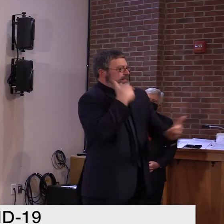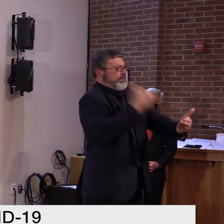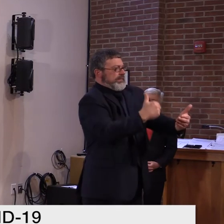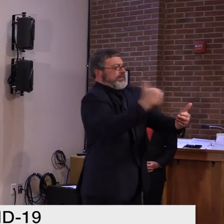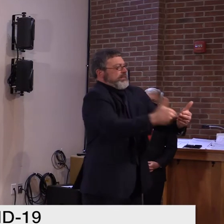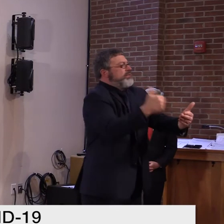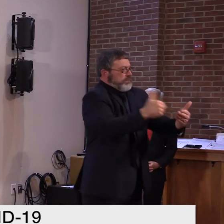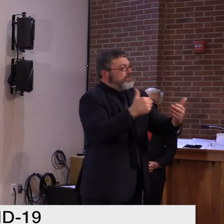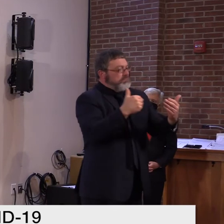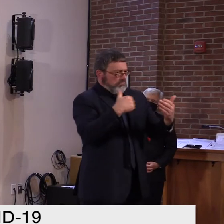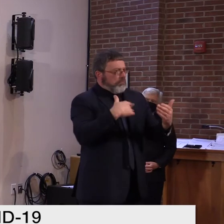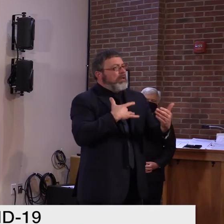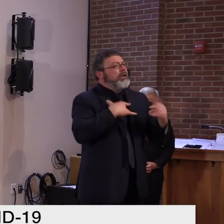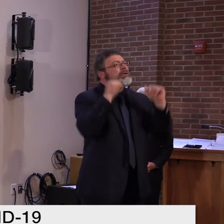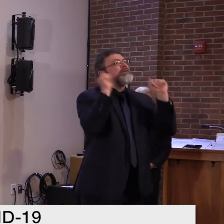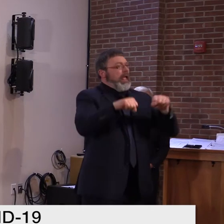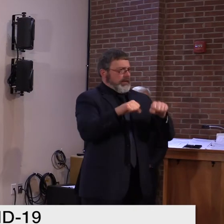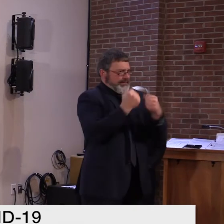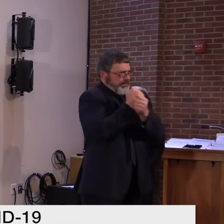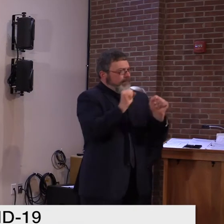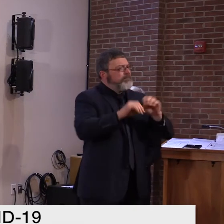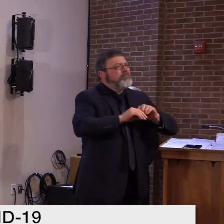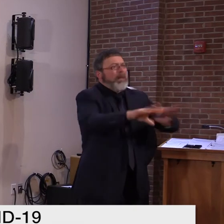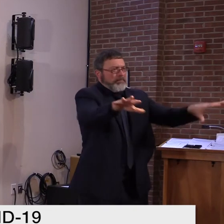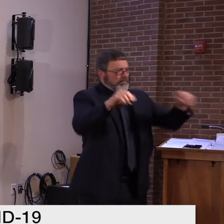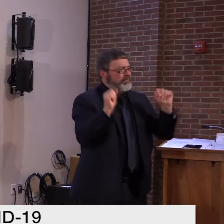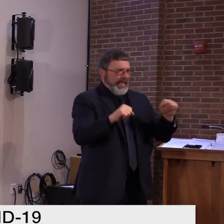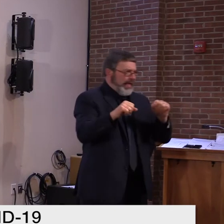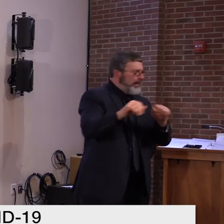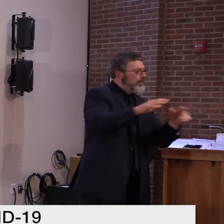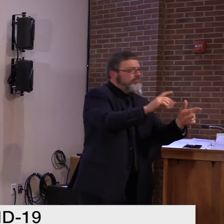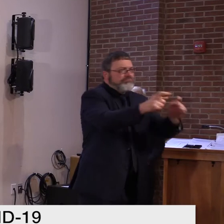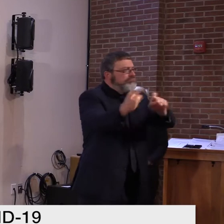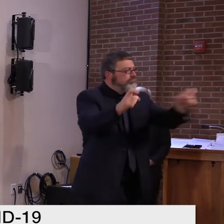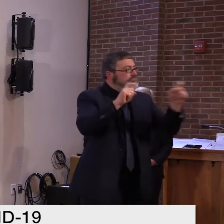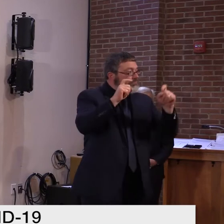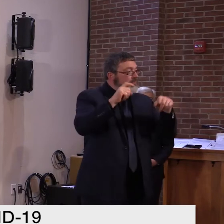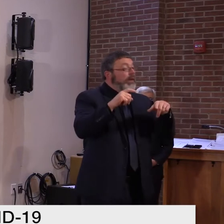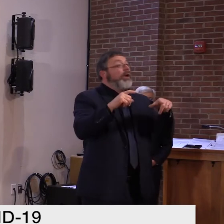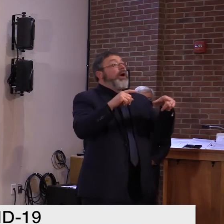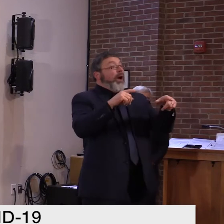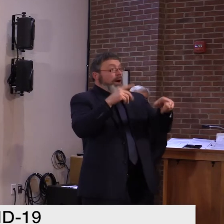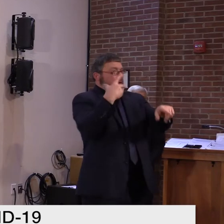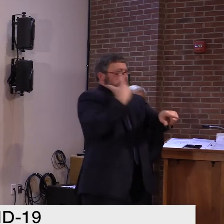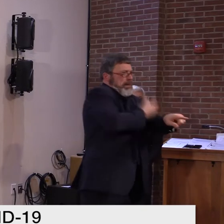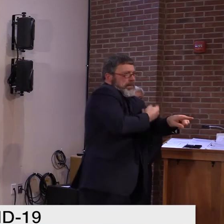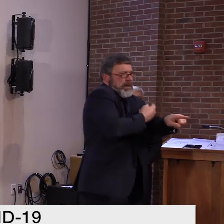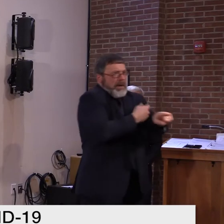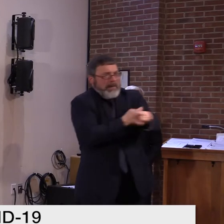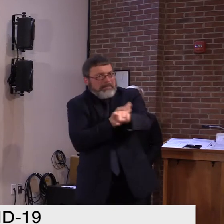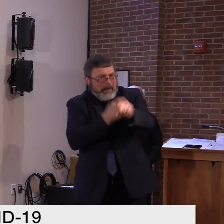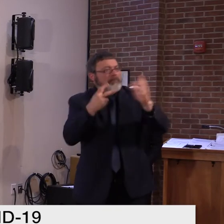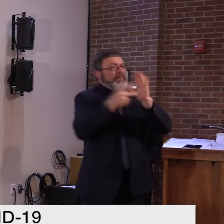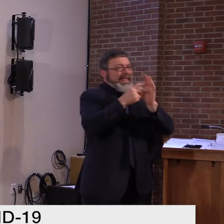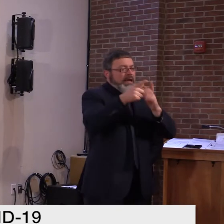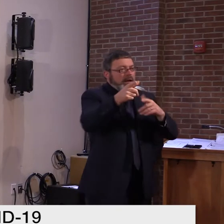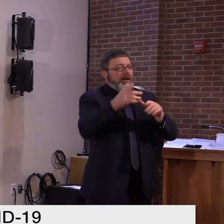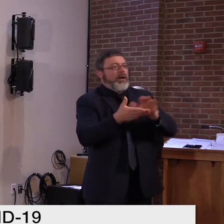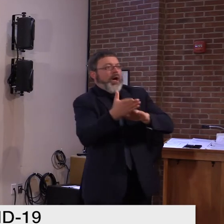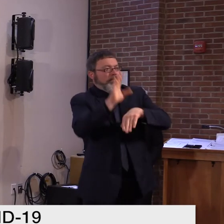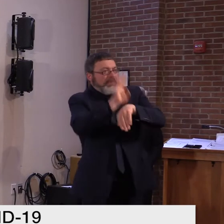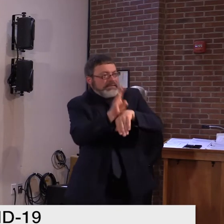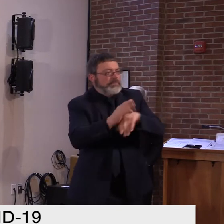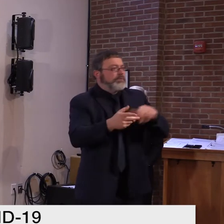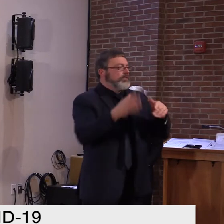those businesses are protected so they can get there so they can survive until we have some certainty on that